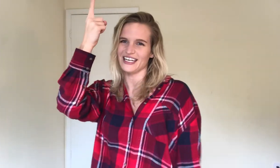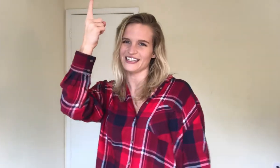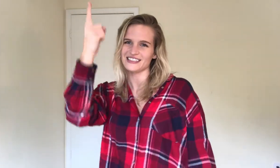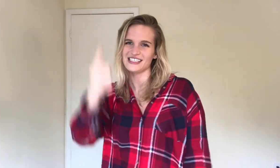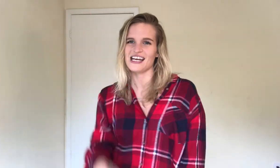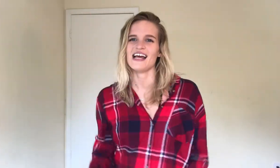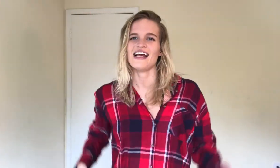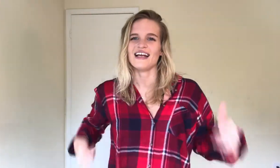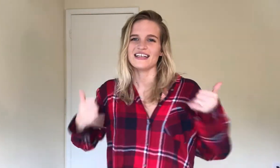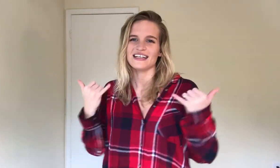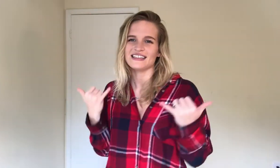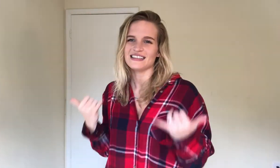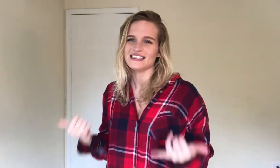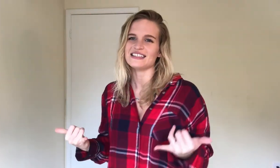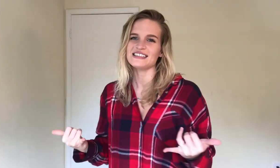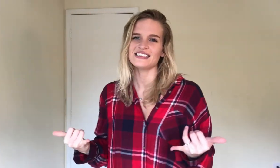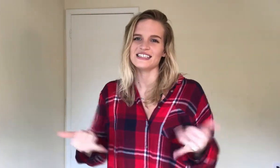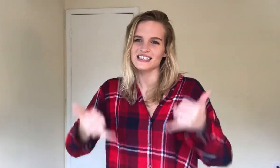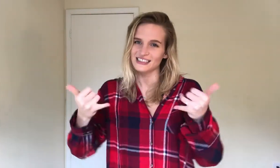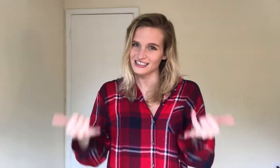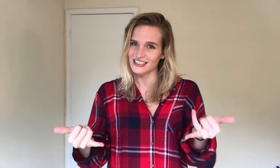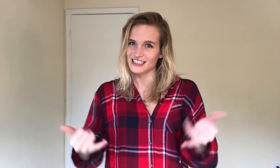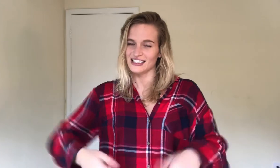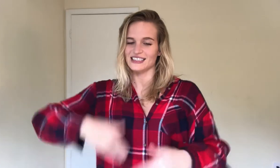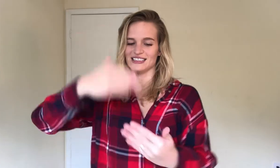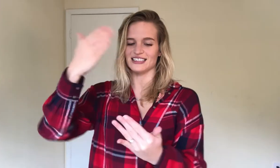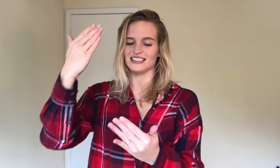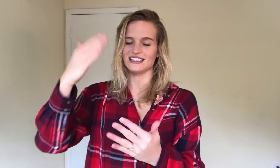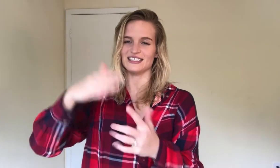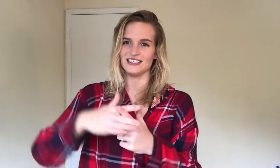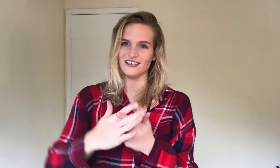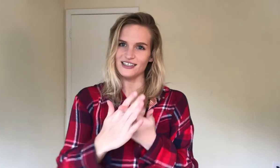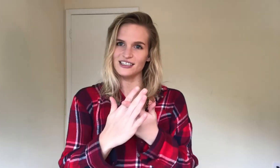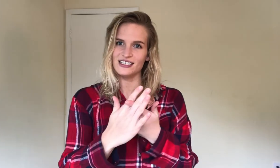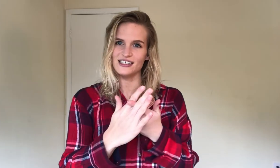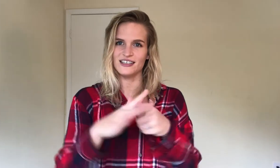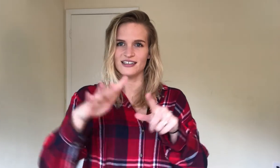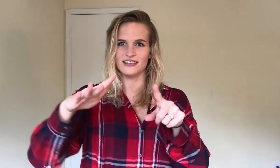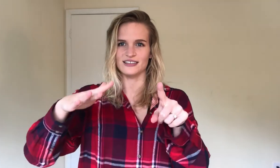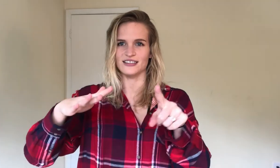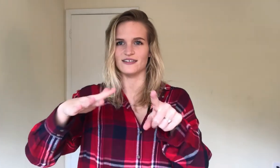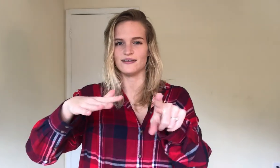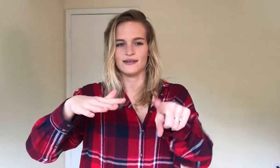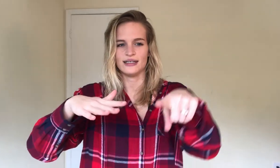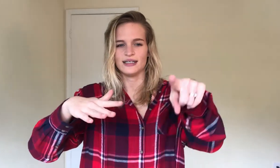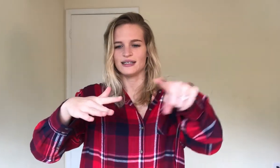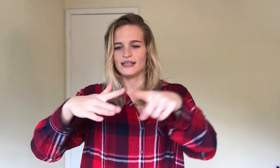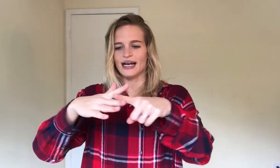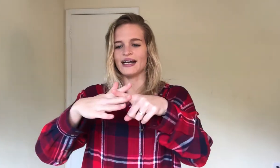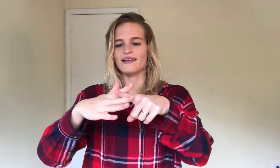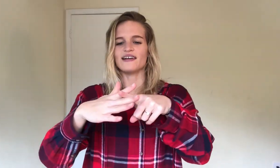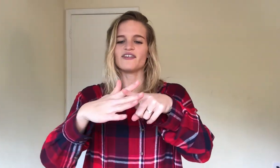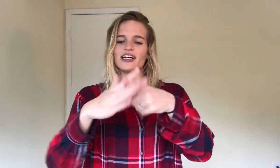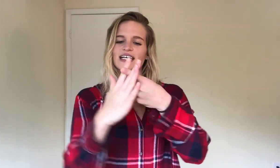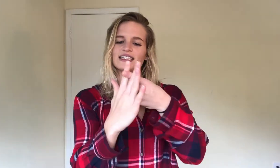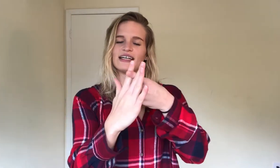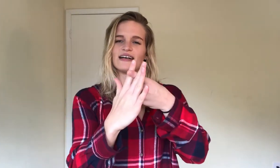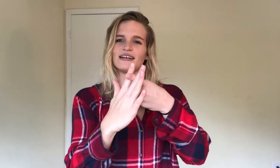that this is the start, so, I kind of think of it as like, a